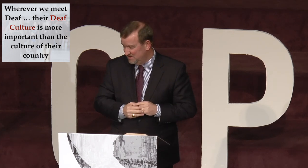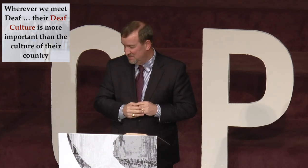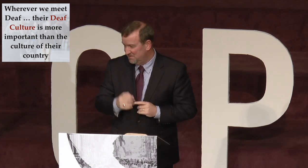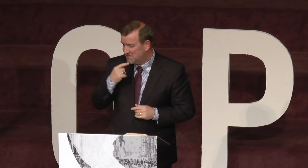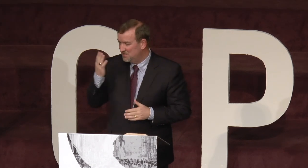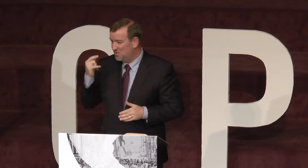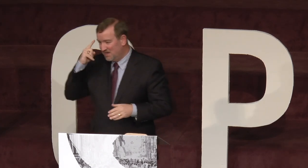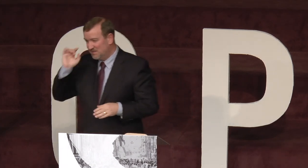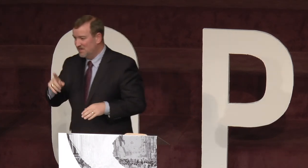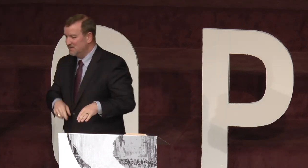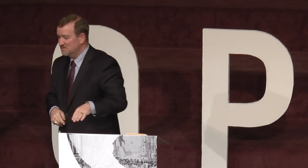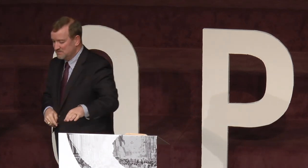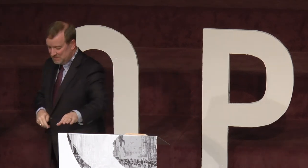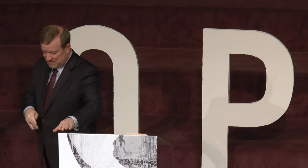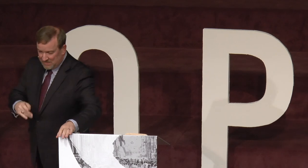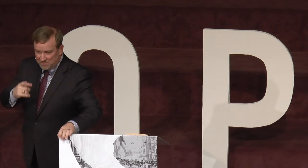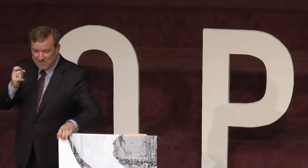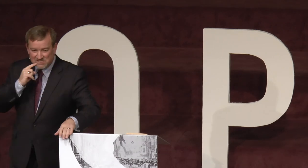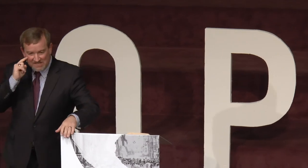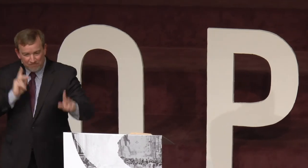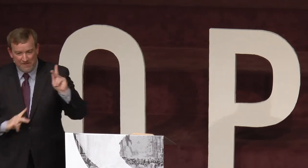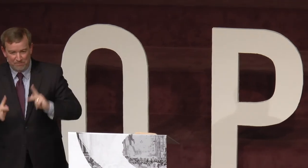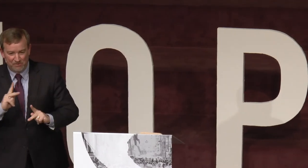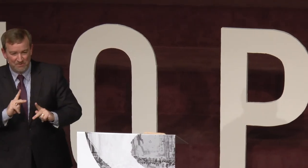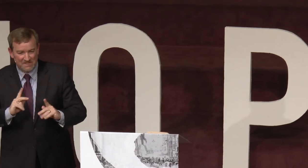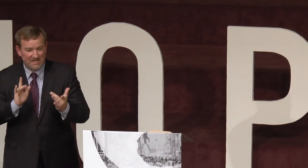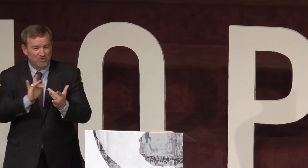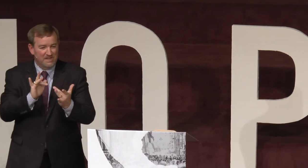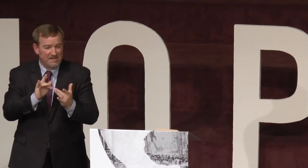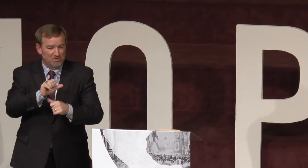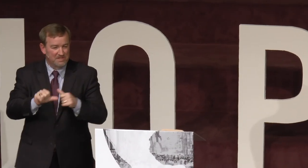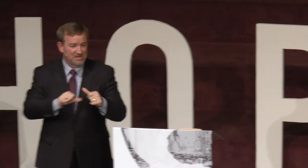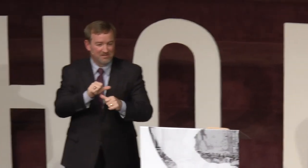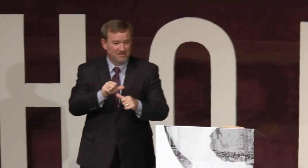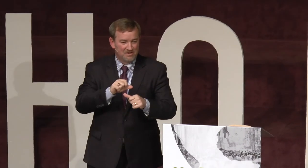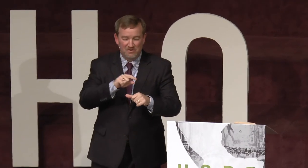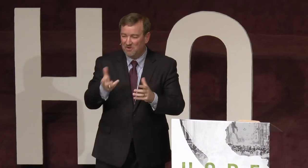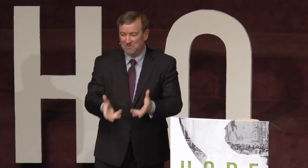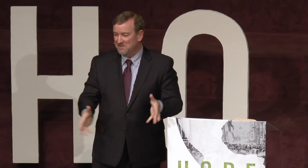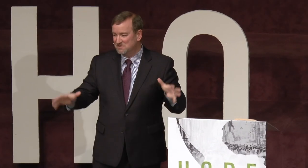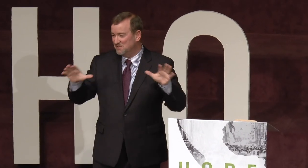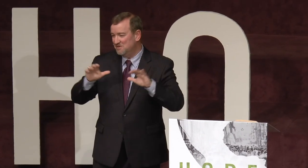Let me tell you why I think that is. Because deaf people can relate with each other all around this globe.